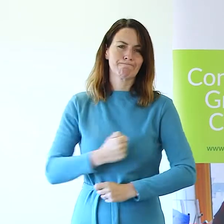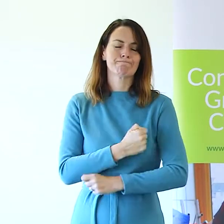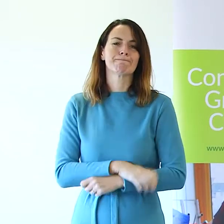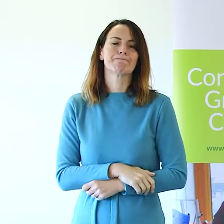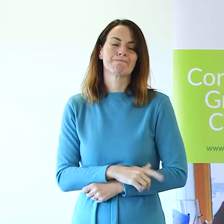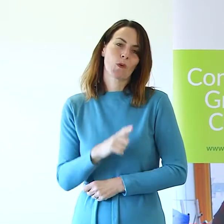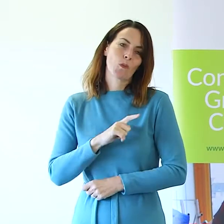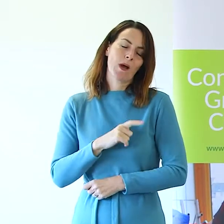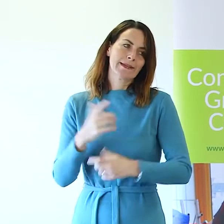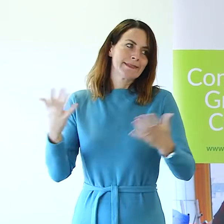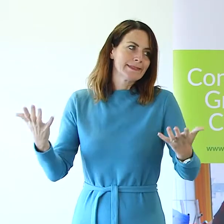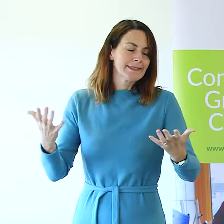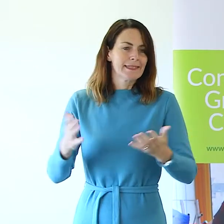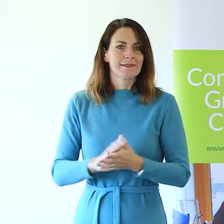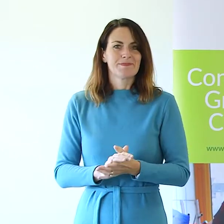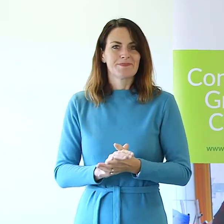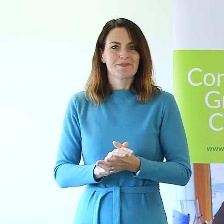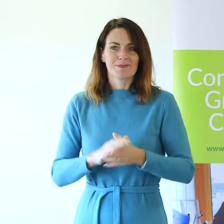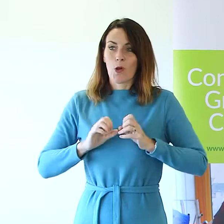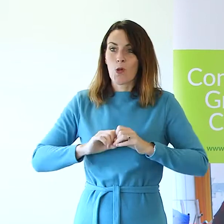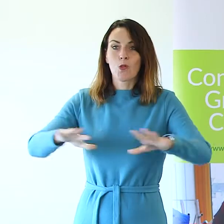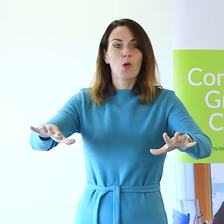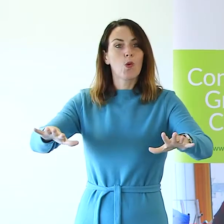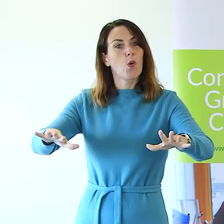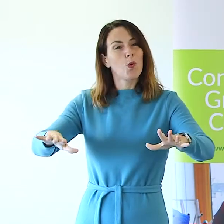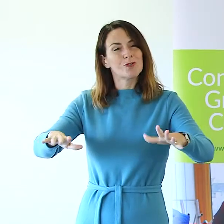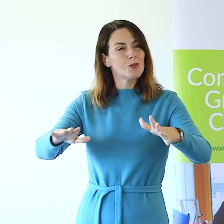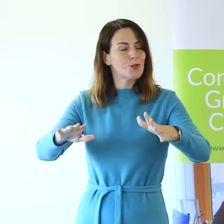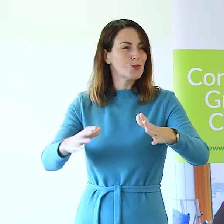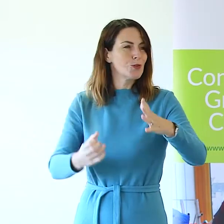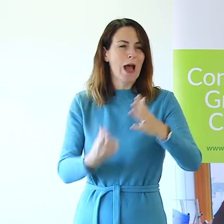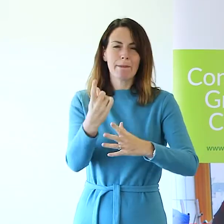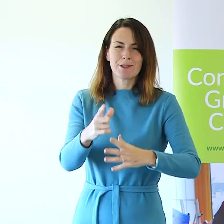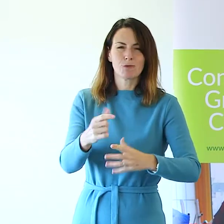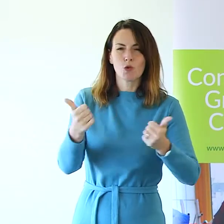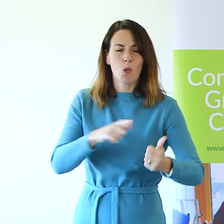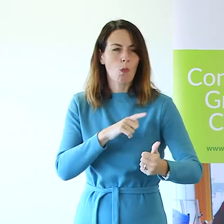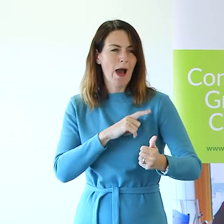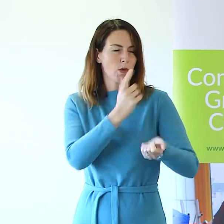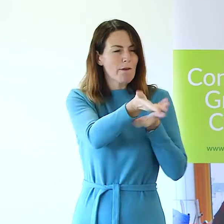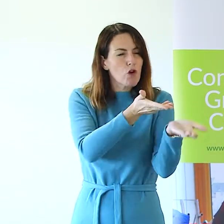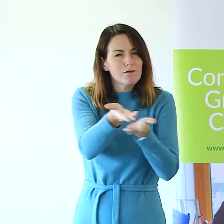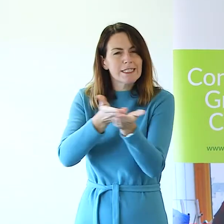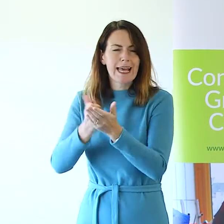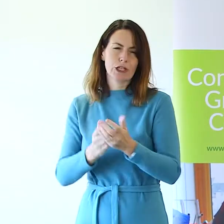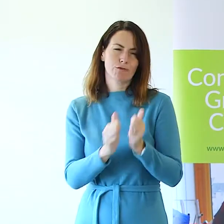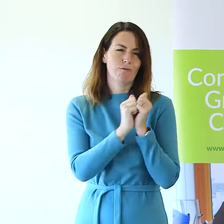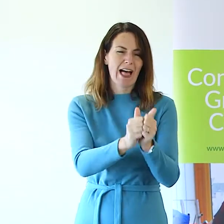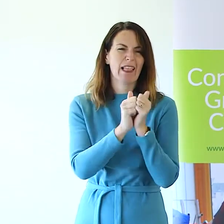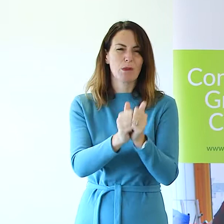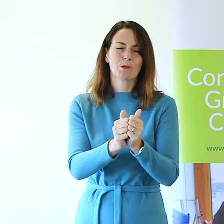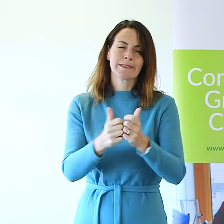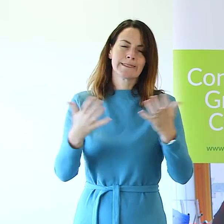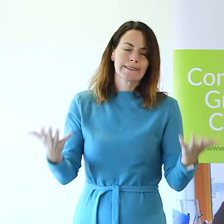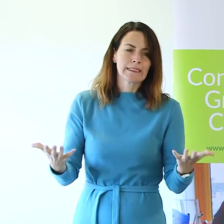because of course one of the wonderful things about the launch is all the conversations that happened before and afterwards but we're going to try